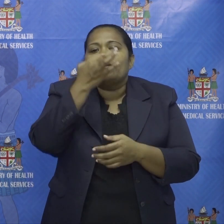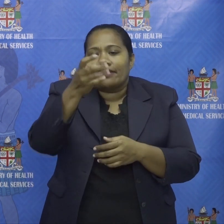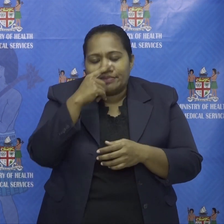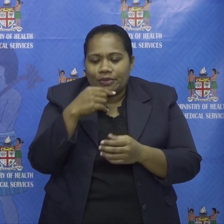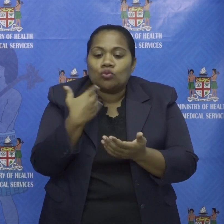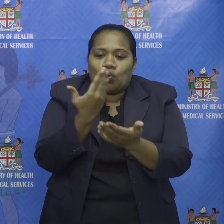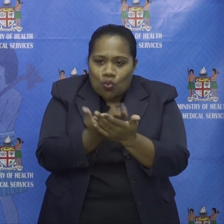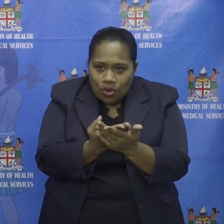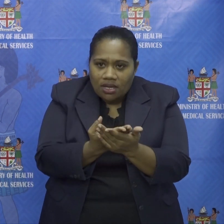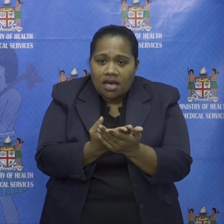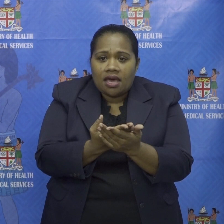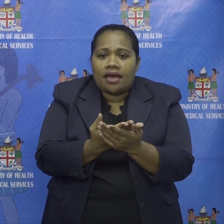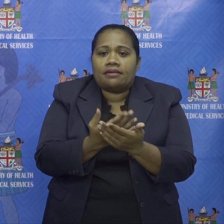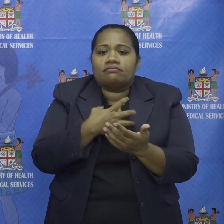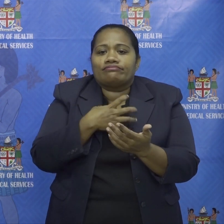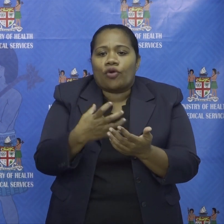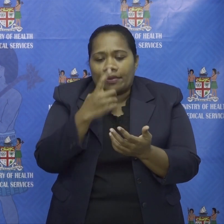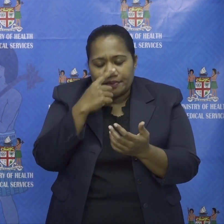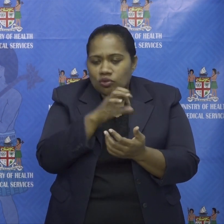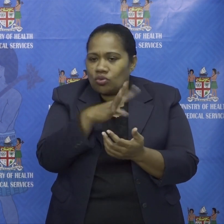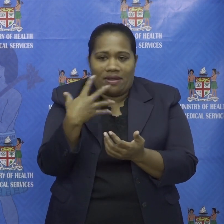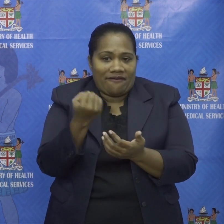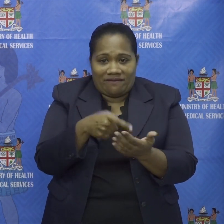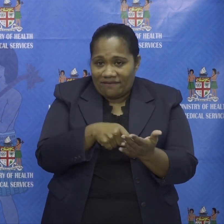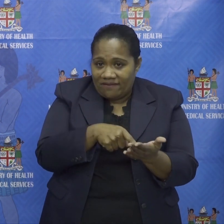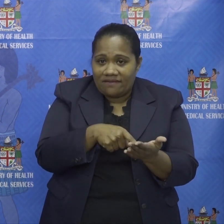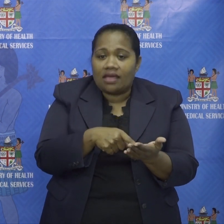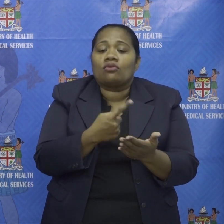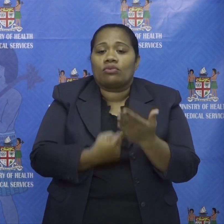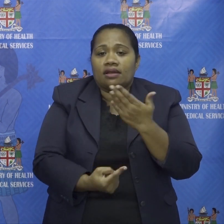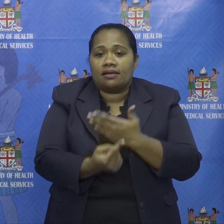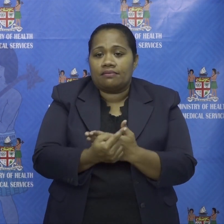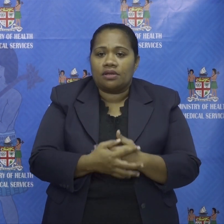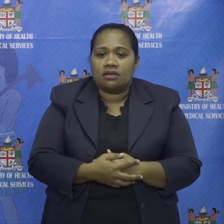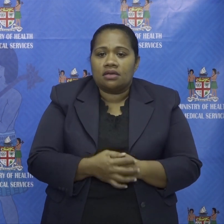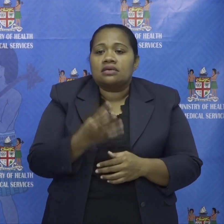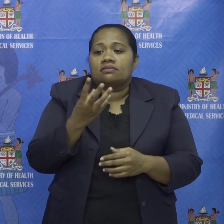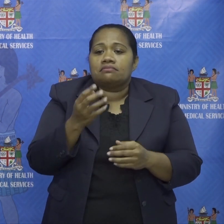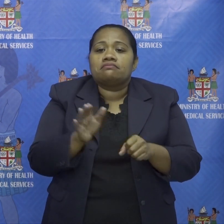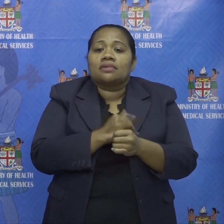not have it on it's even worse when some some portion of the population decide that the app was the side of the devil